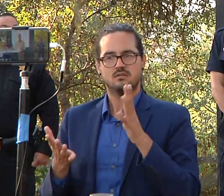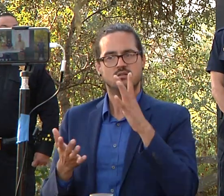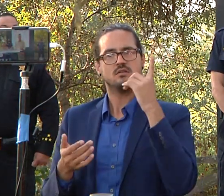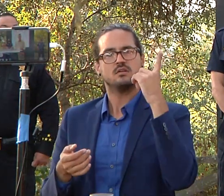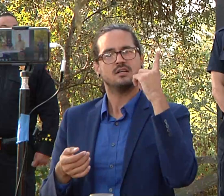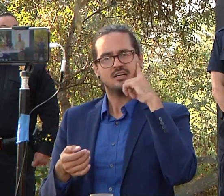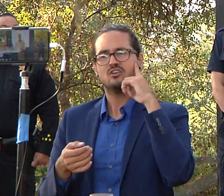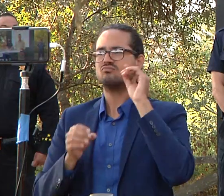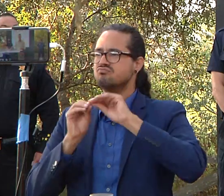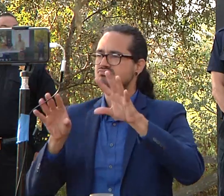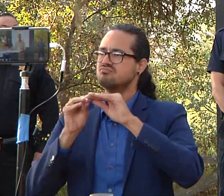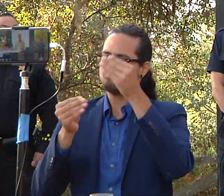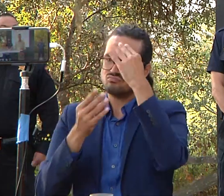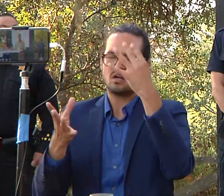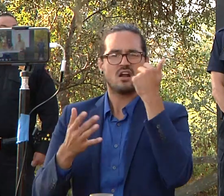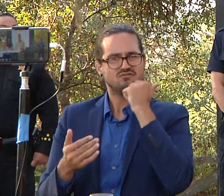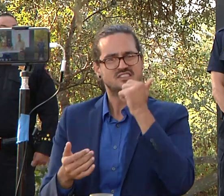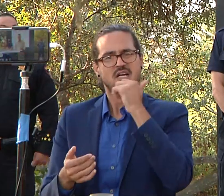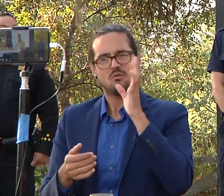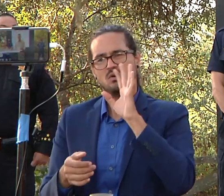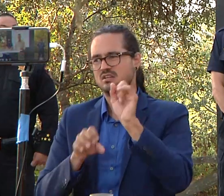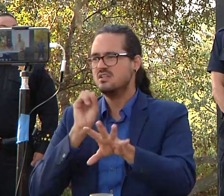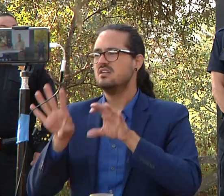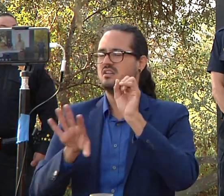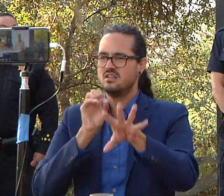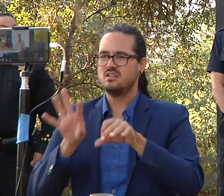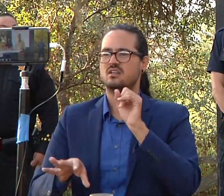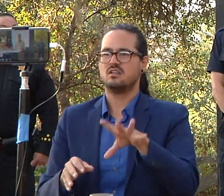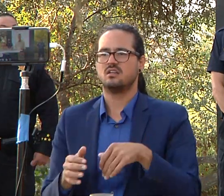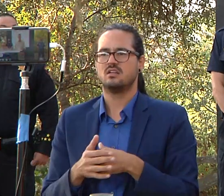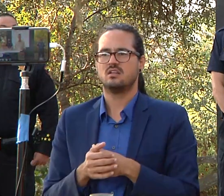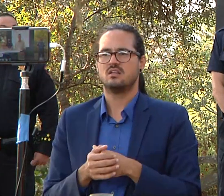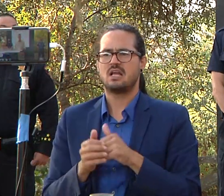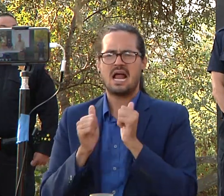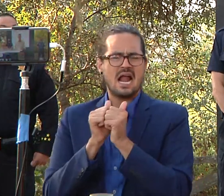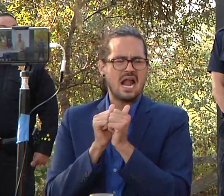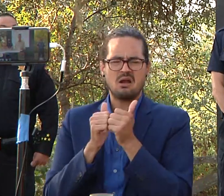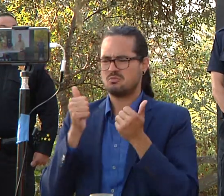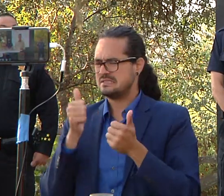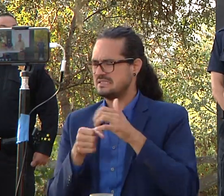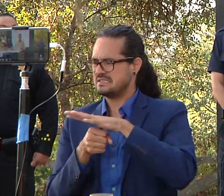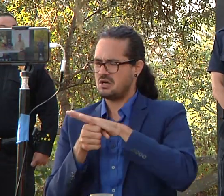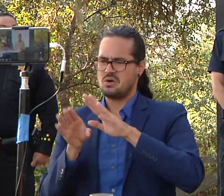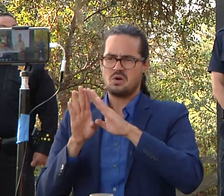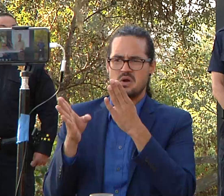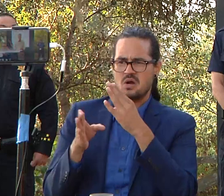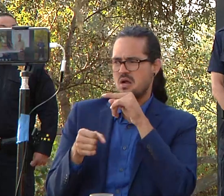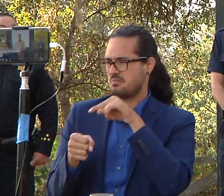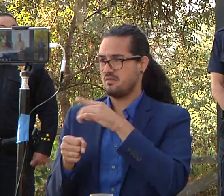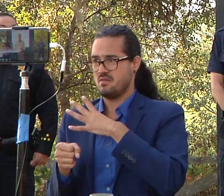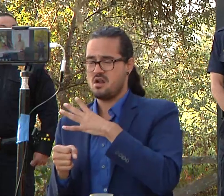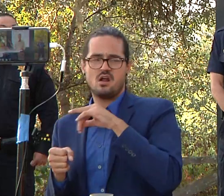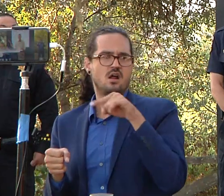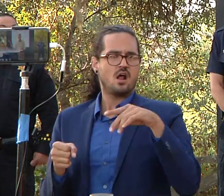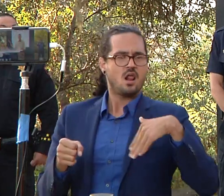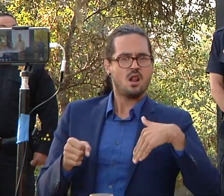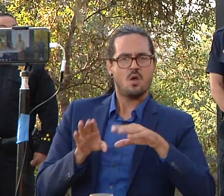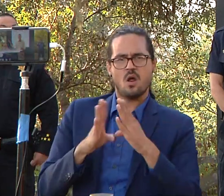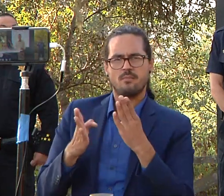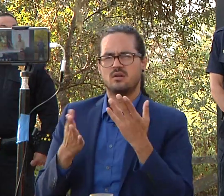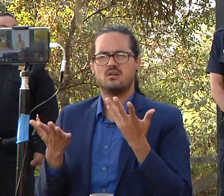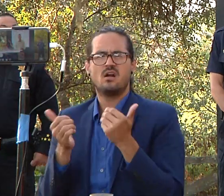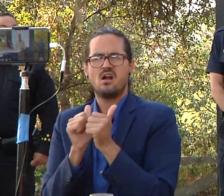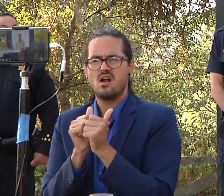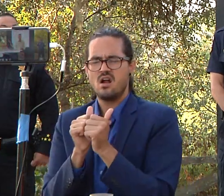of uh how do i know and so uh what areas are repopulated and which ones aren't uh i would say pay